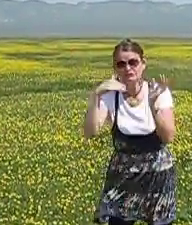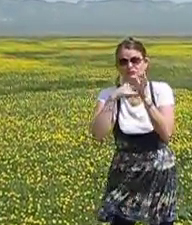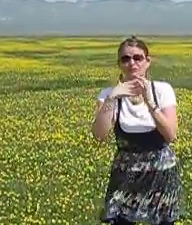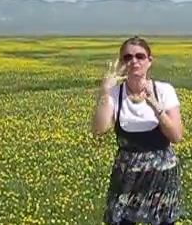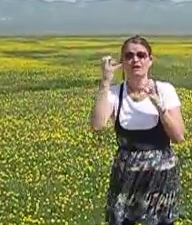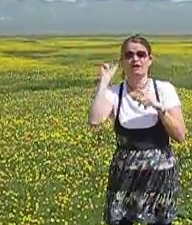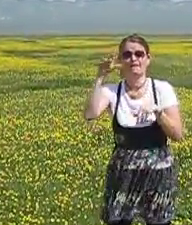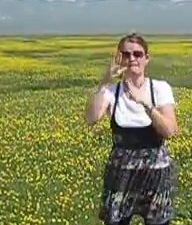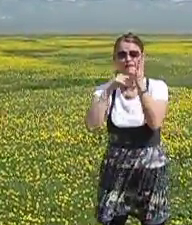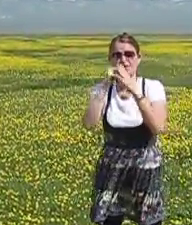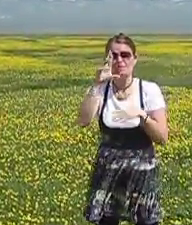look at it,